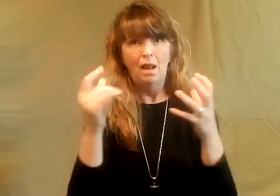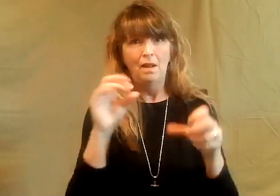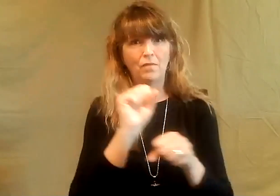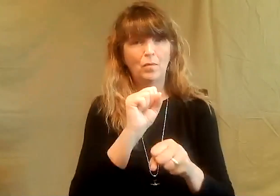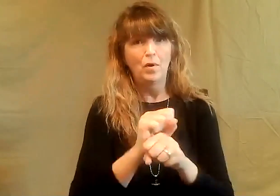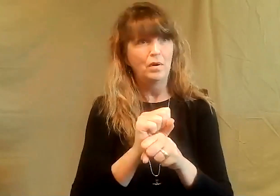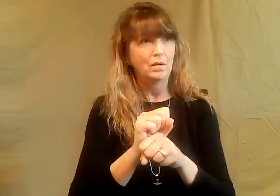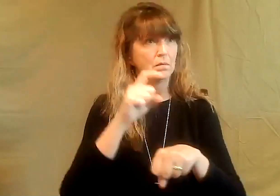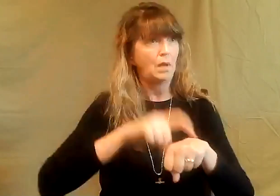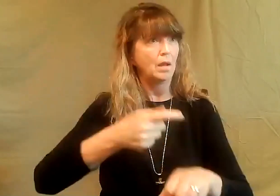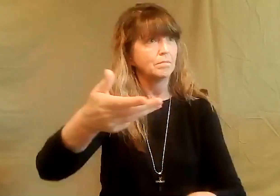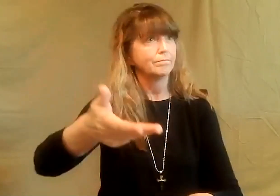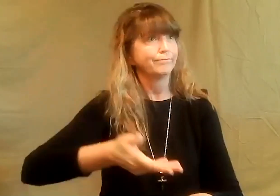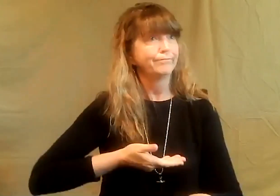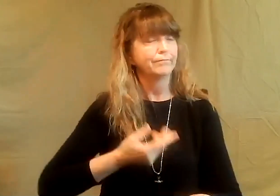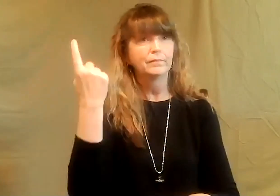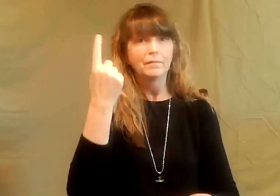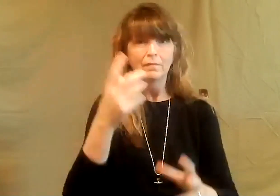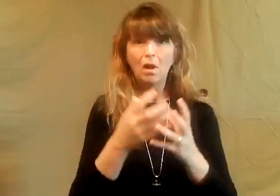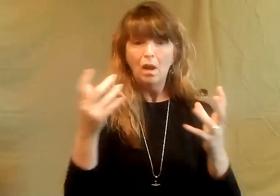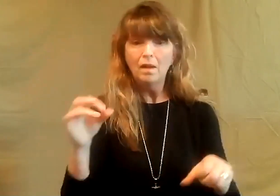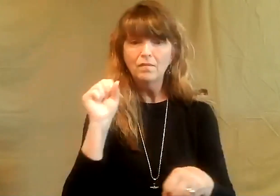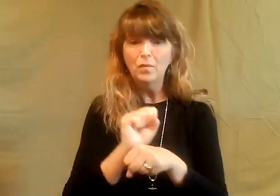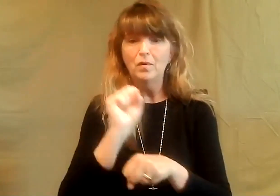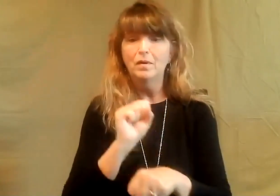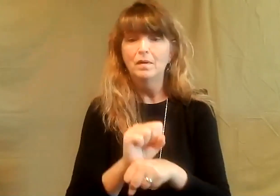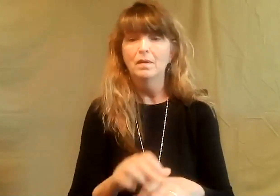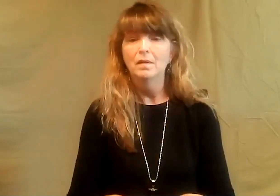arrive right it's a lot of work when you got a guest coming